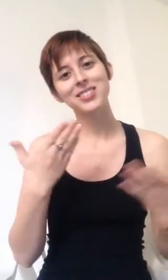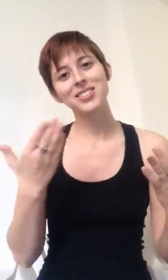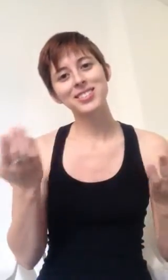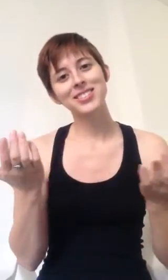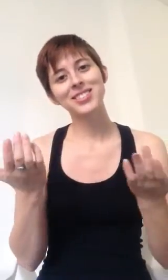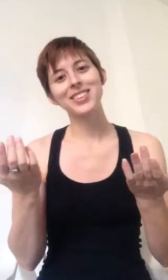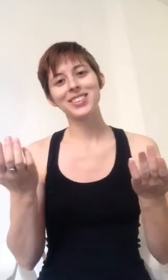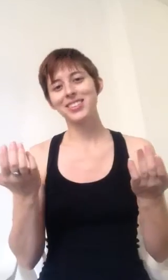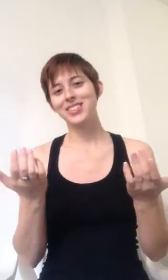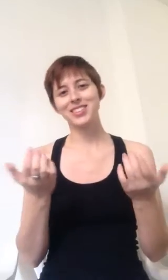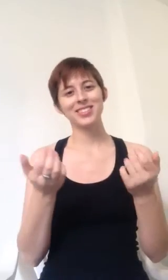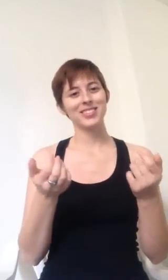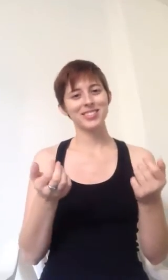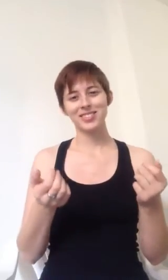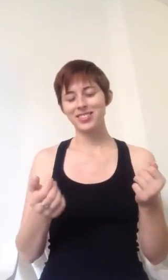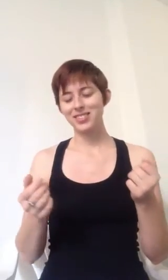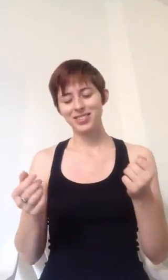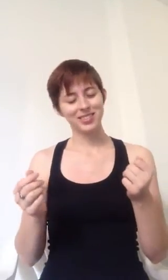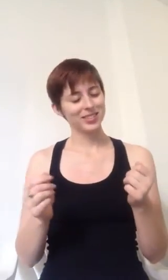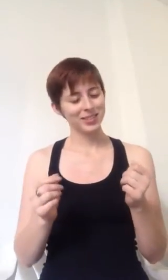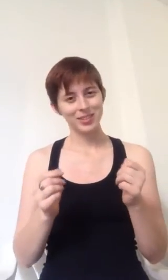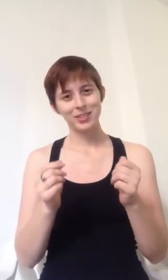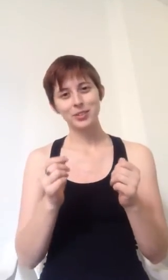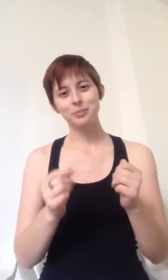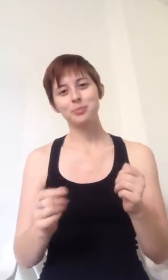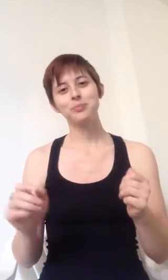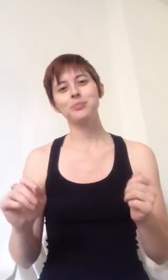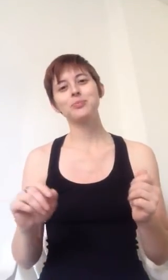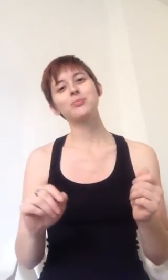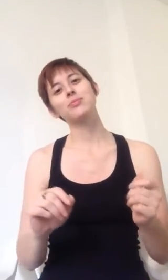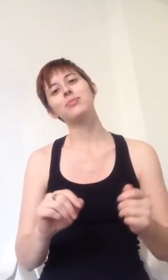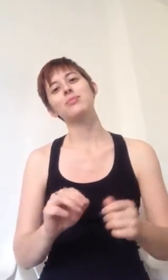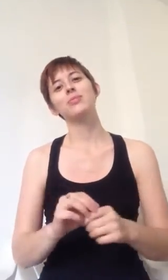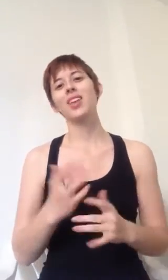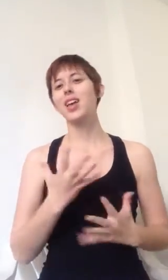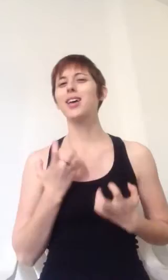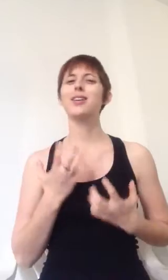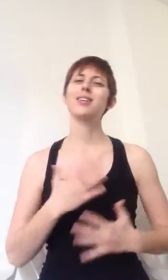I just I'm happy